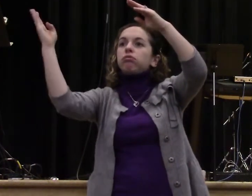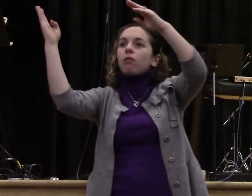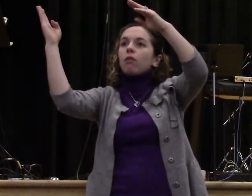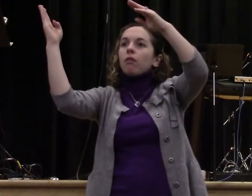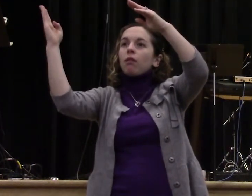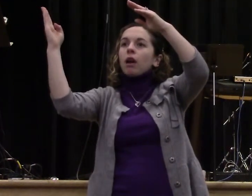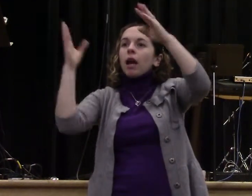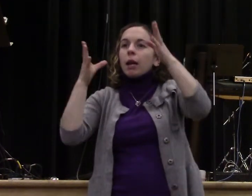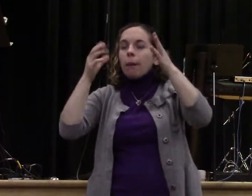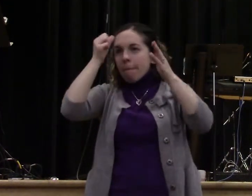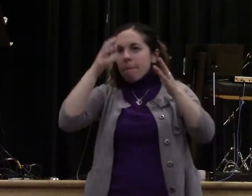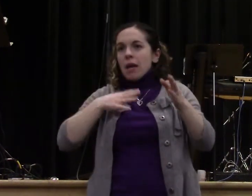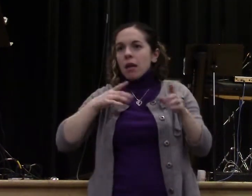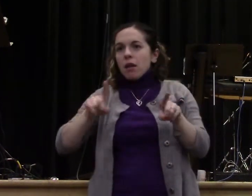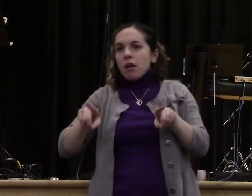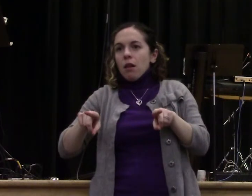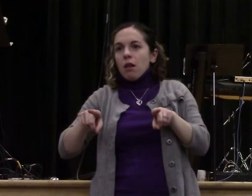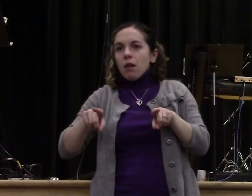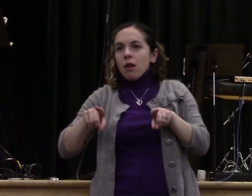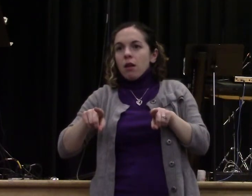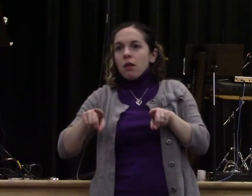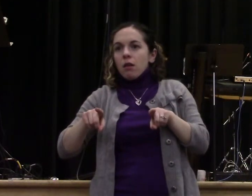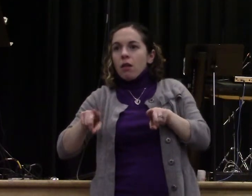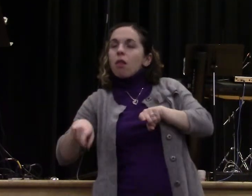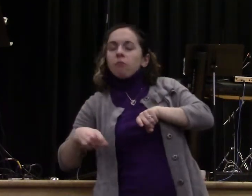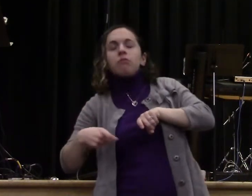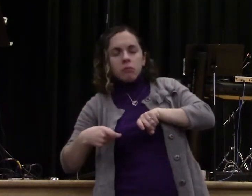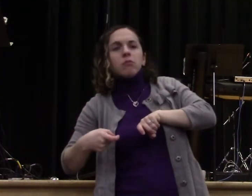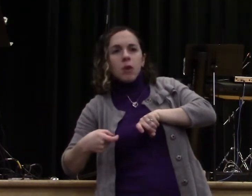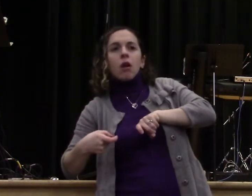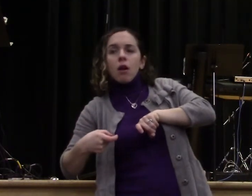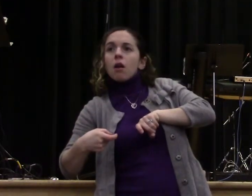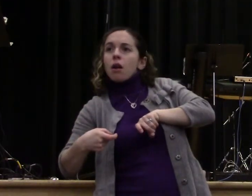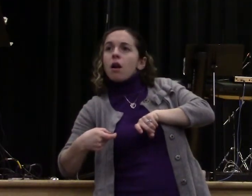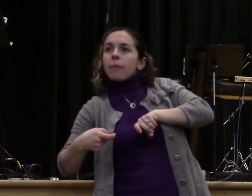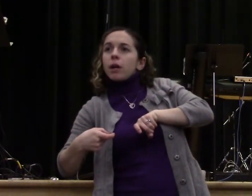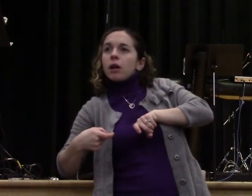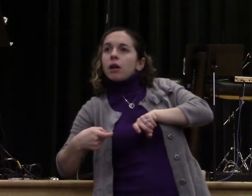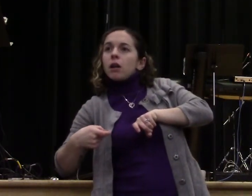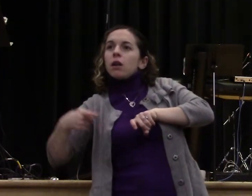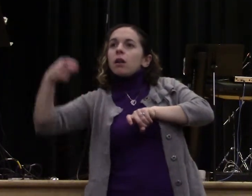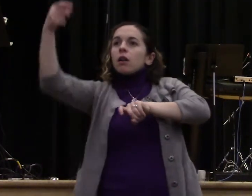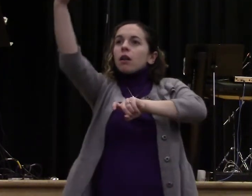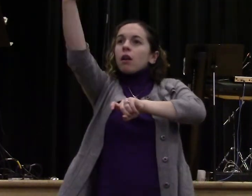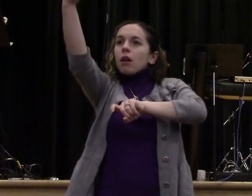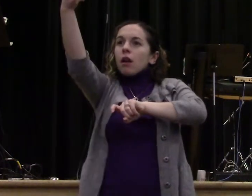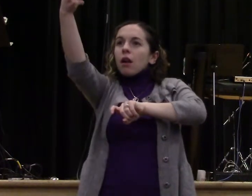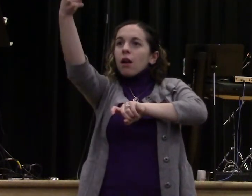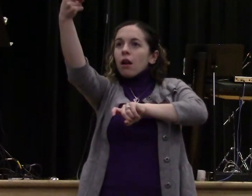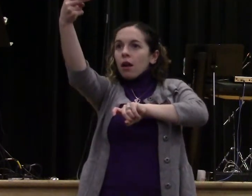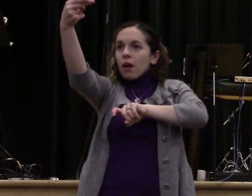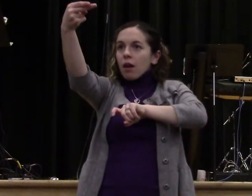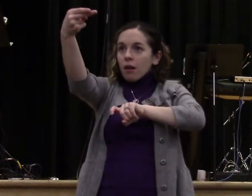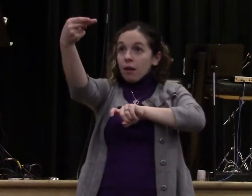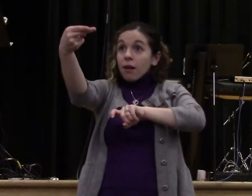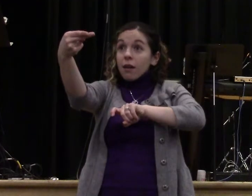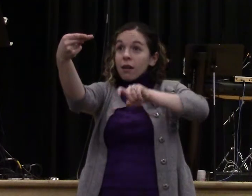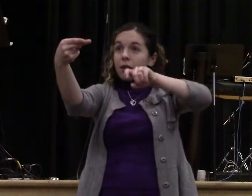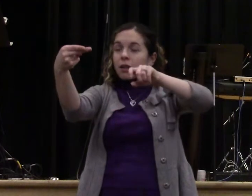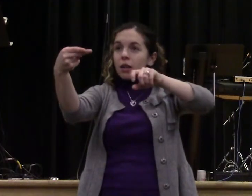getting really involved in people's mess. When we open up our heart to say, I'm going to know you. I'm going to know all about you. I'm